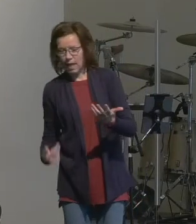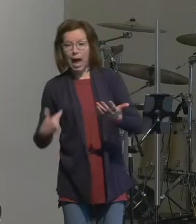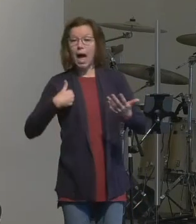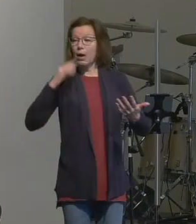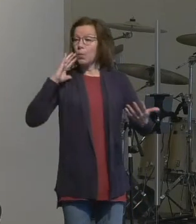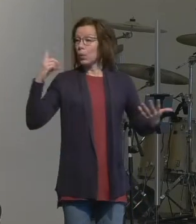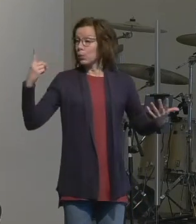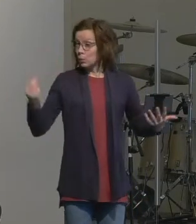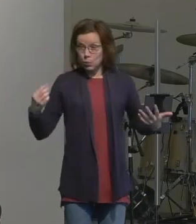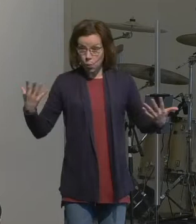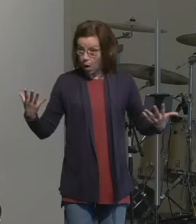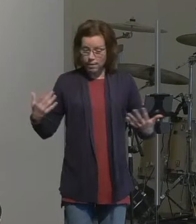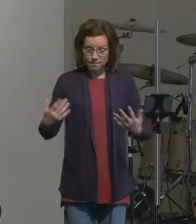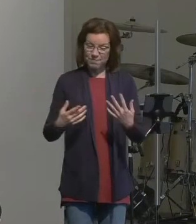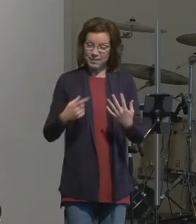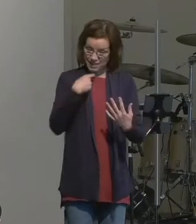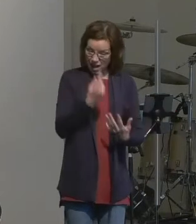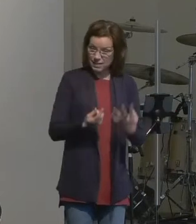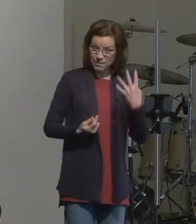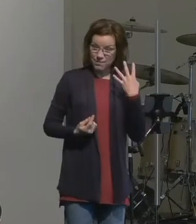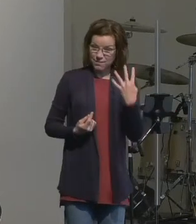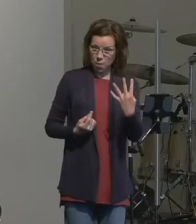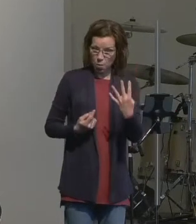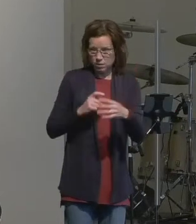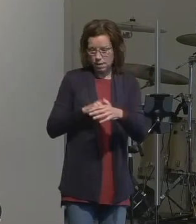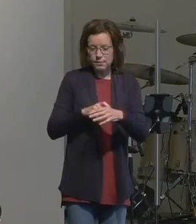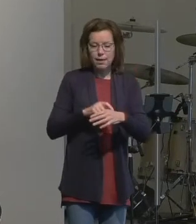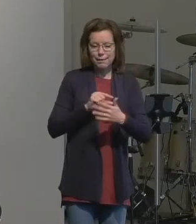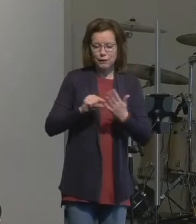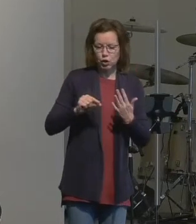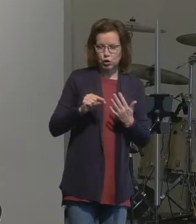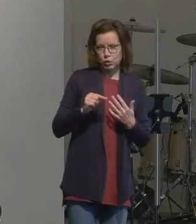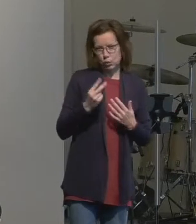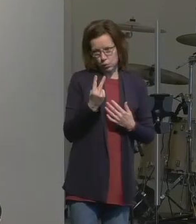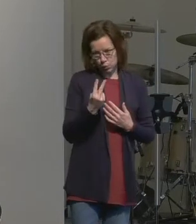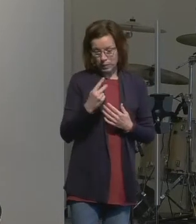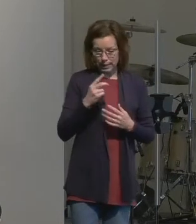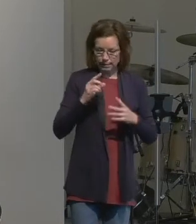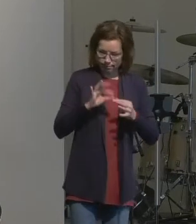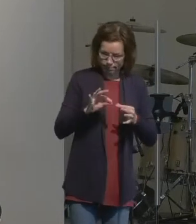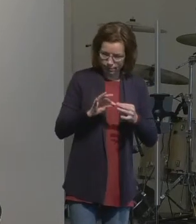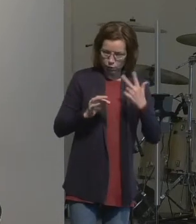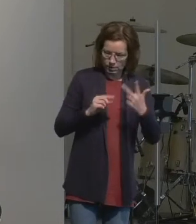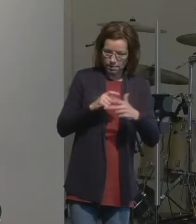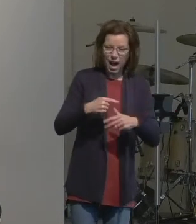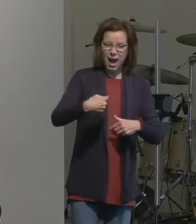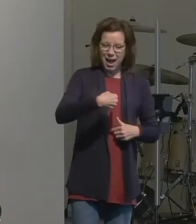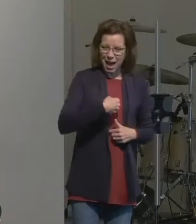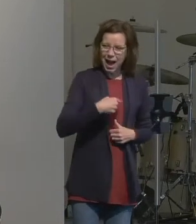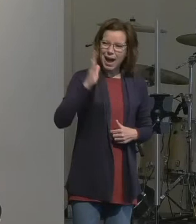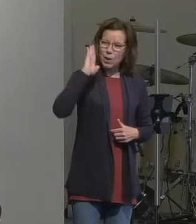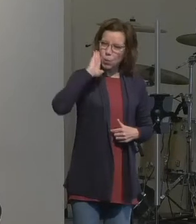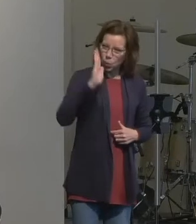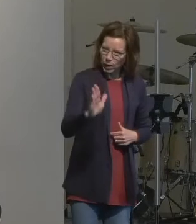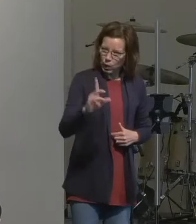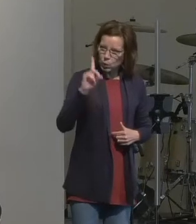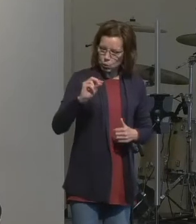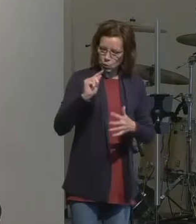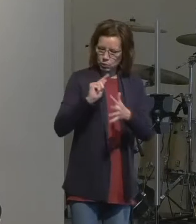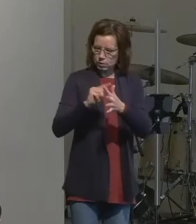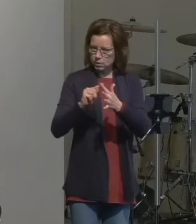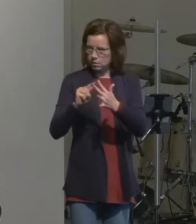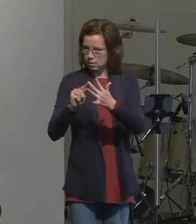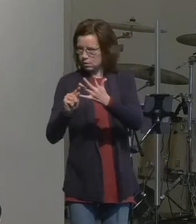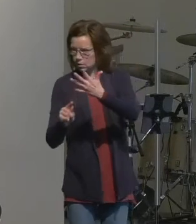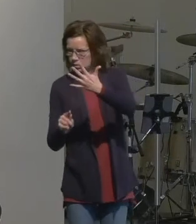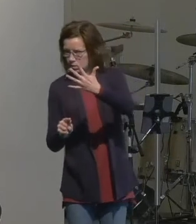three four times well three times in verse 2 he says I will he says I will make a